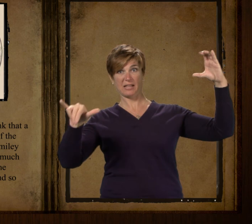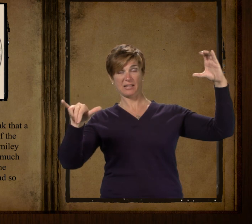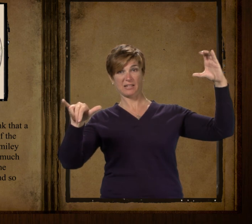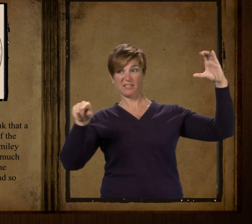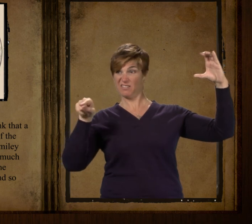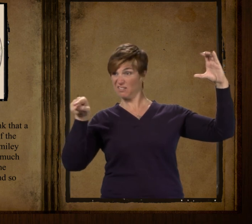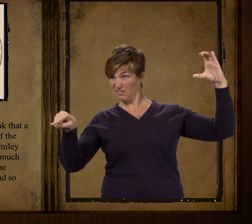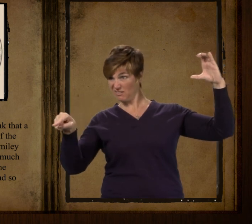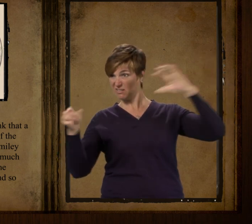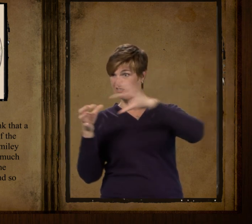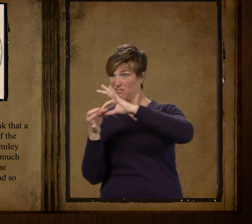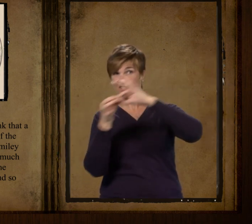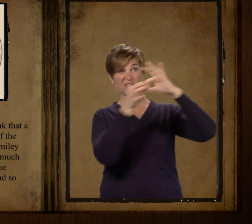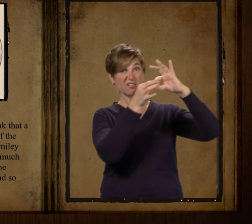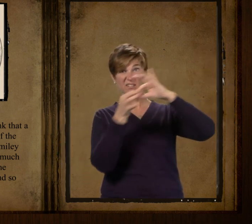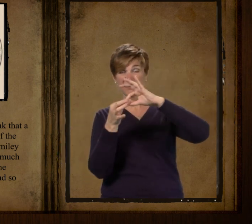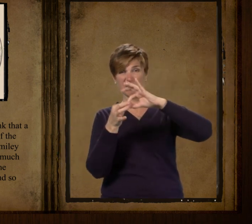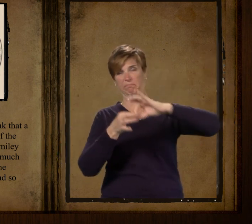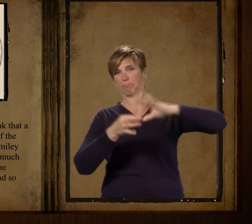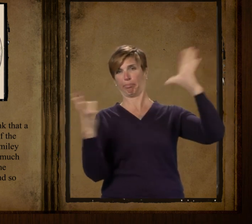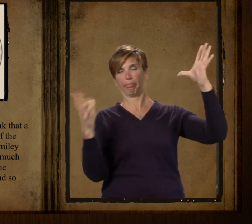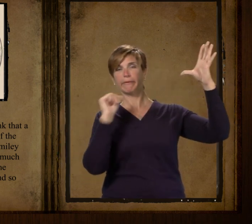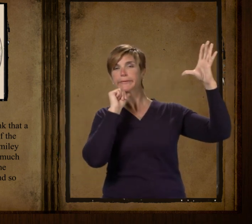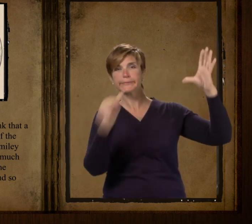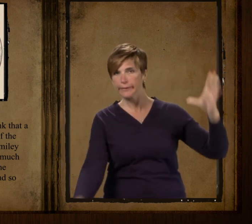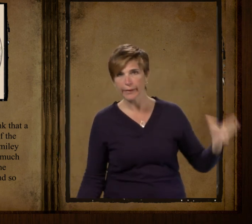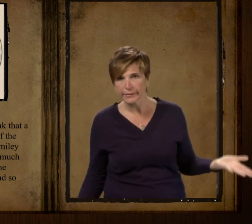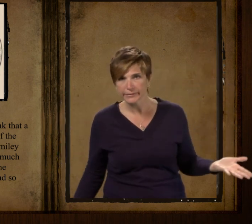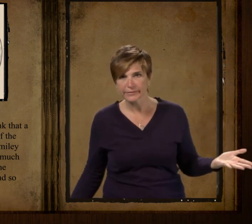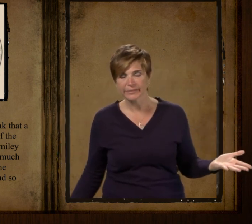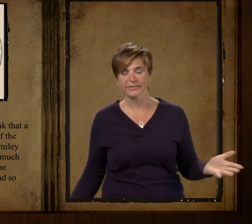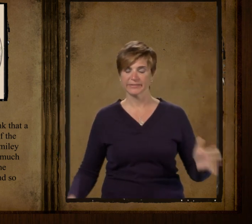Leonidas W. Smiley so I started away